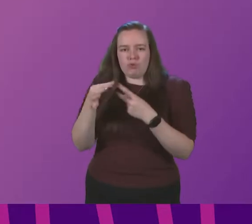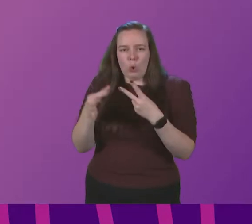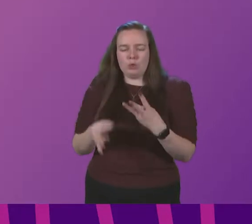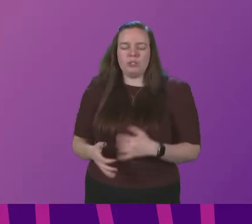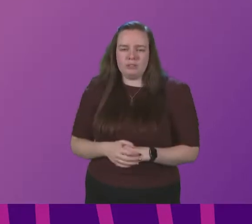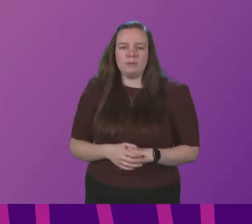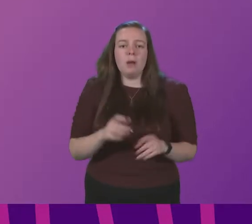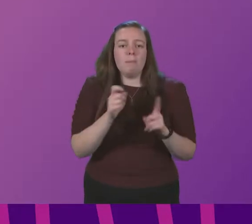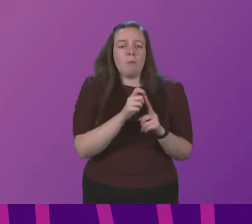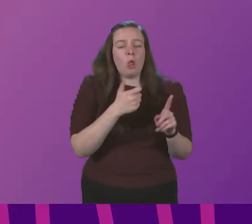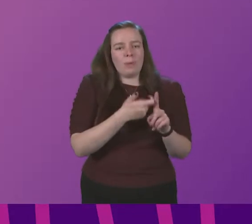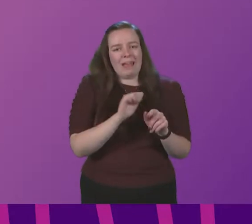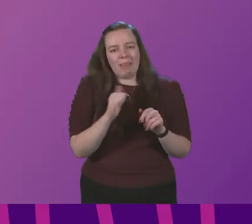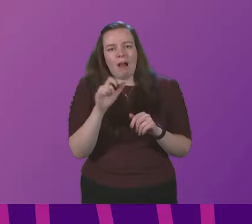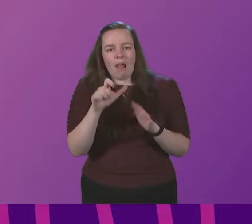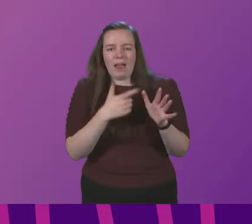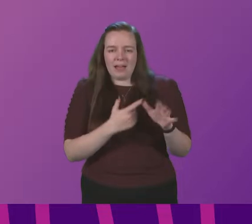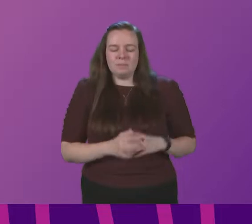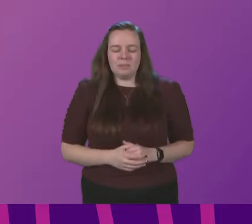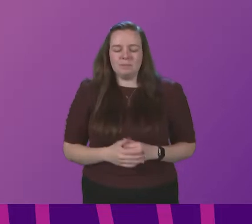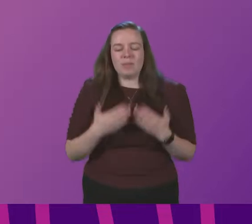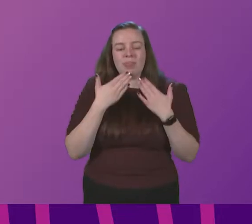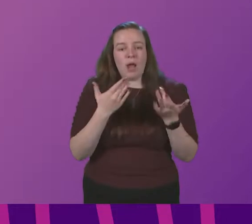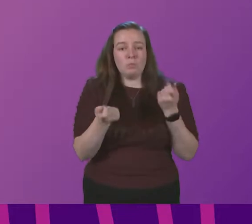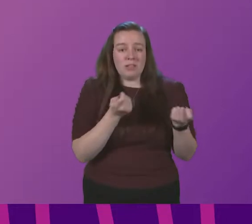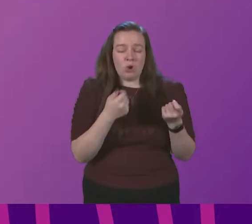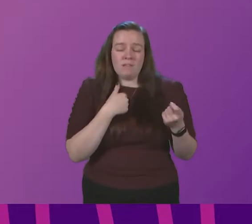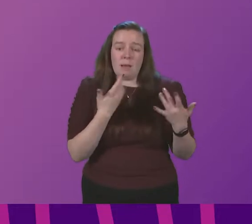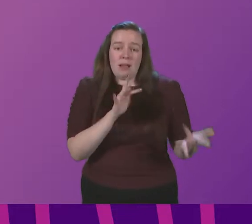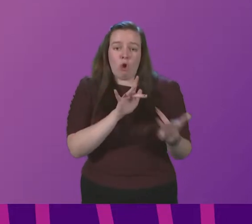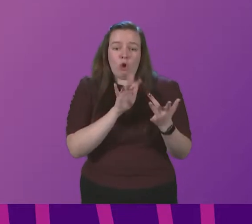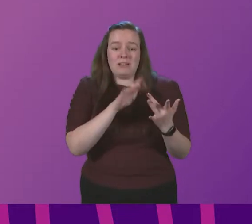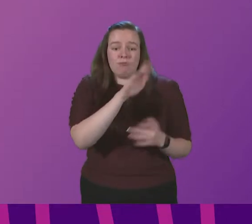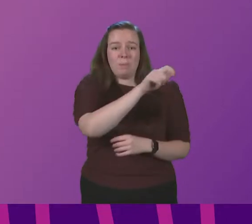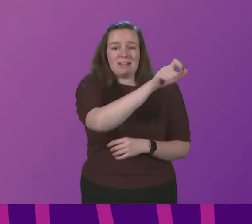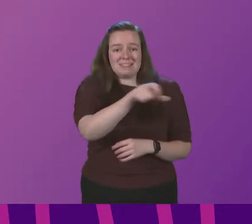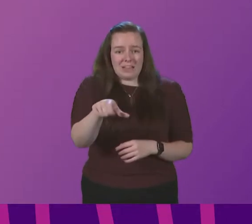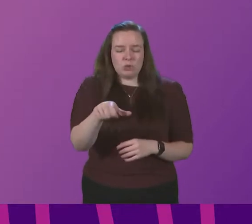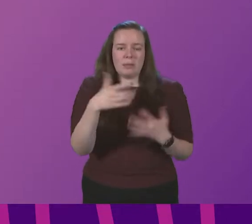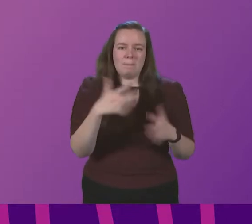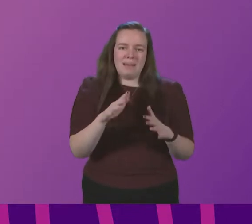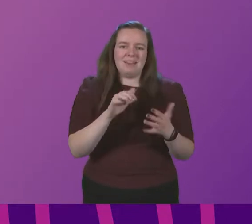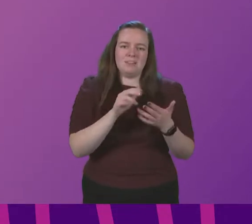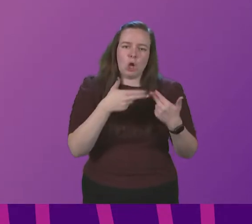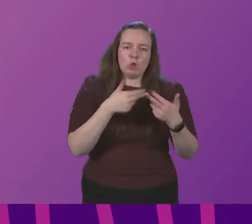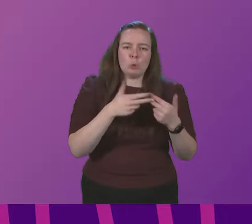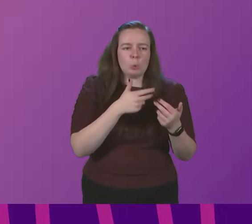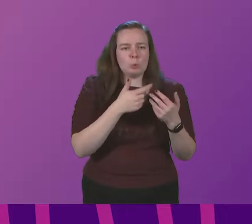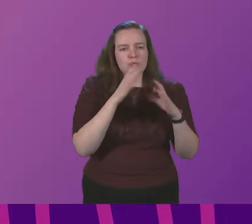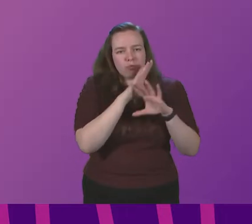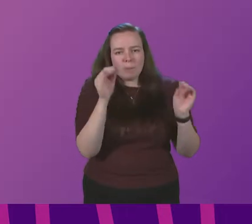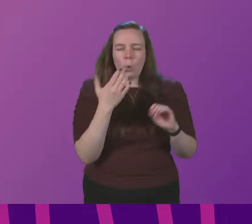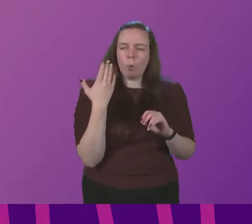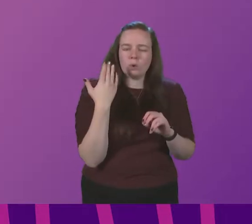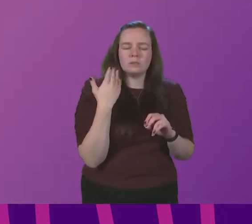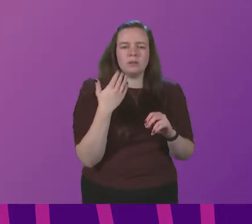'Kane to be followed by Claire Adamson Thank you I have been contacted by constituents and there have been press reports in the past few days of people